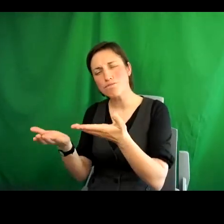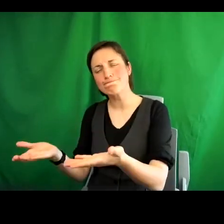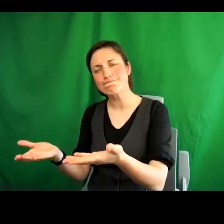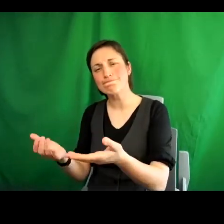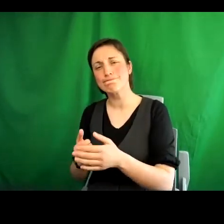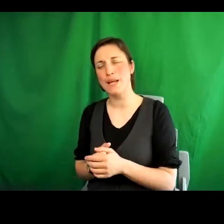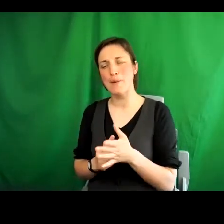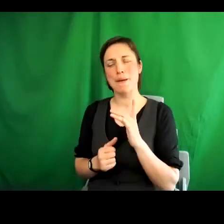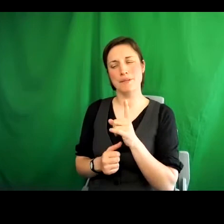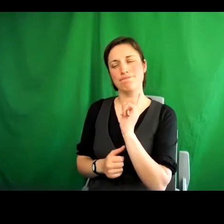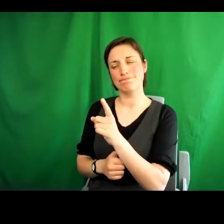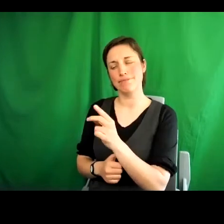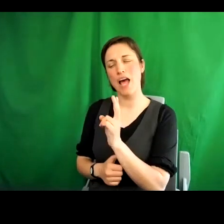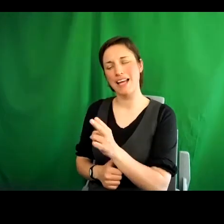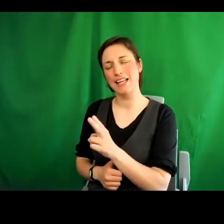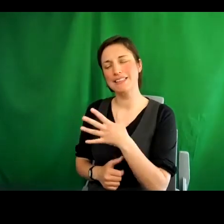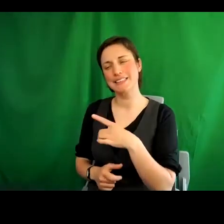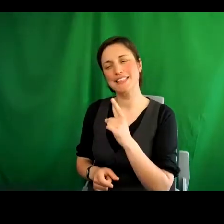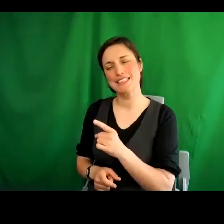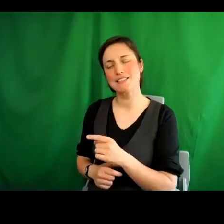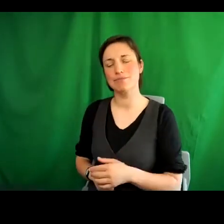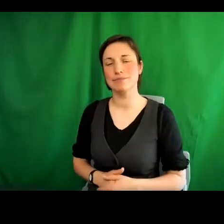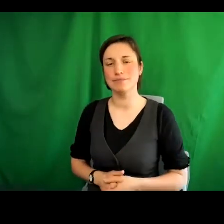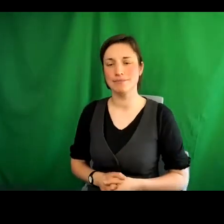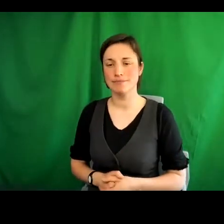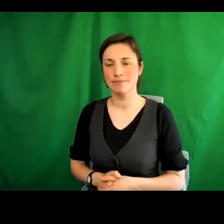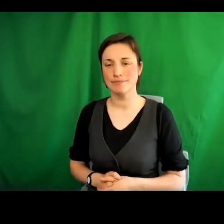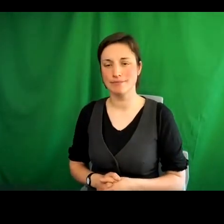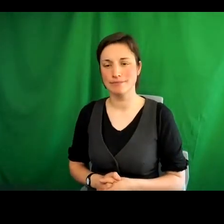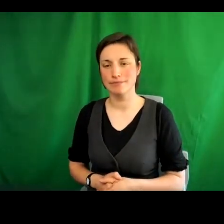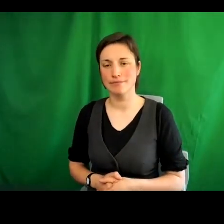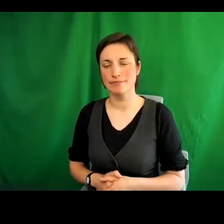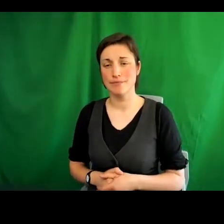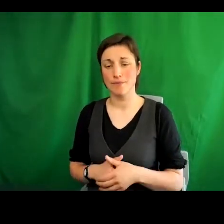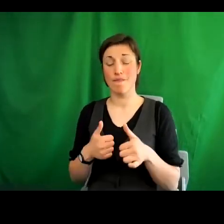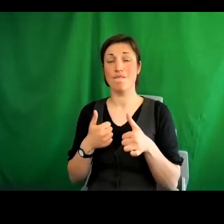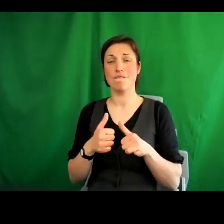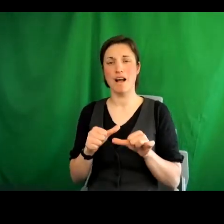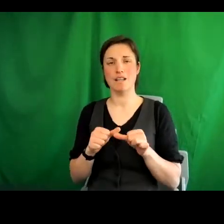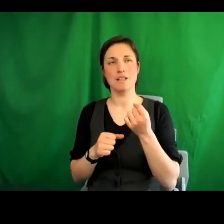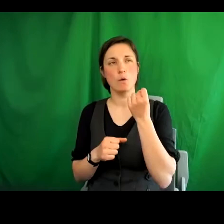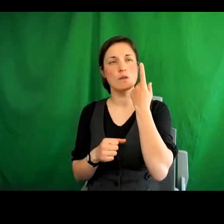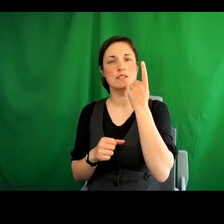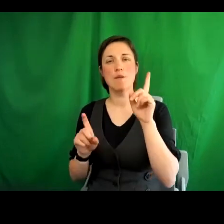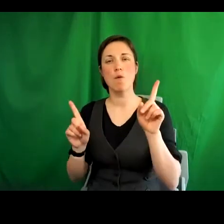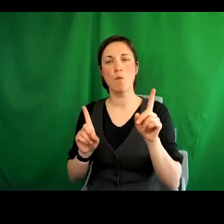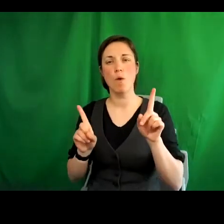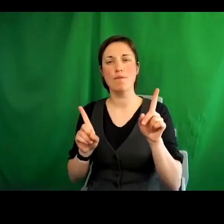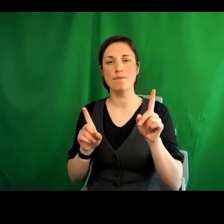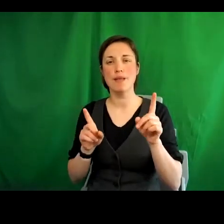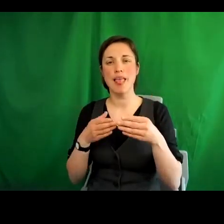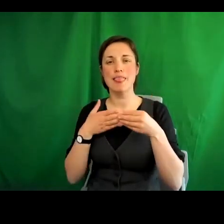return. And finally, the concept of leadership. In Scotland, there's a very clear